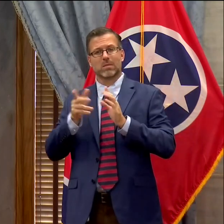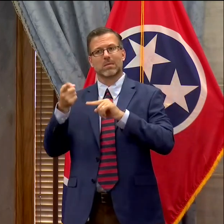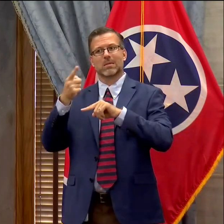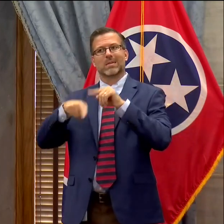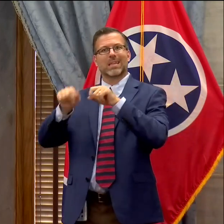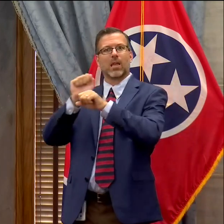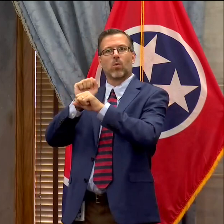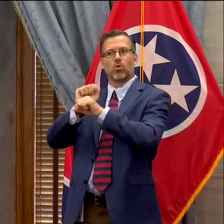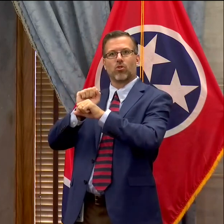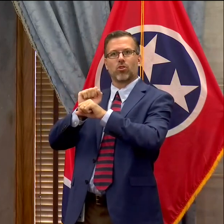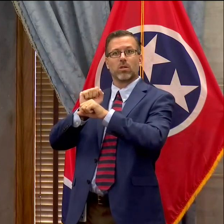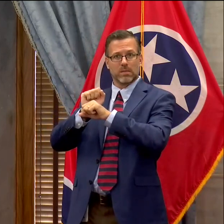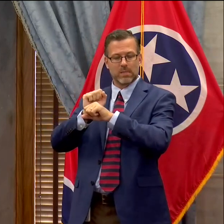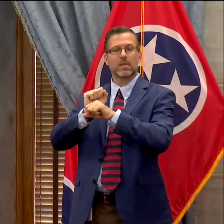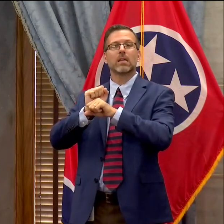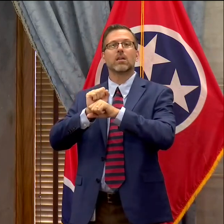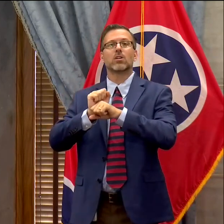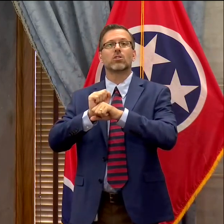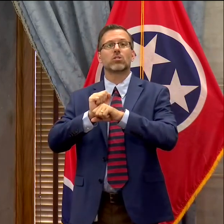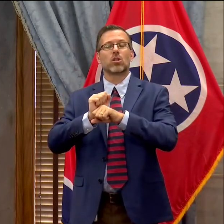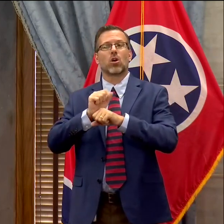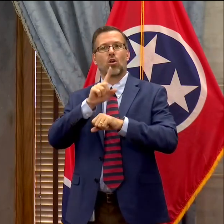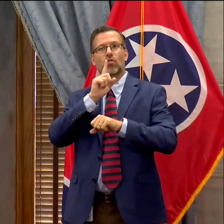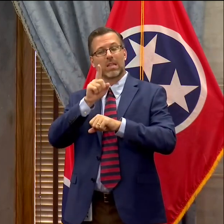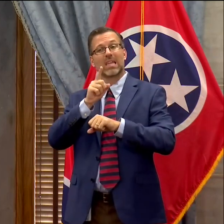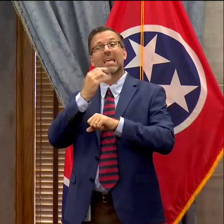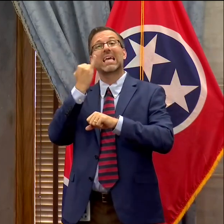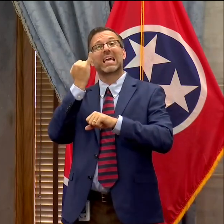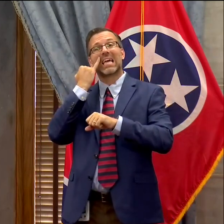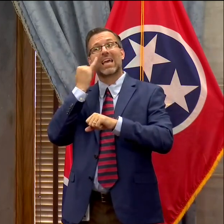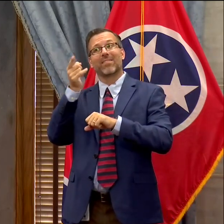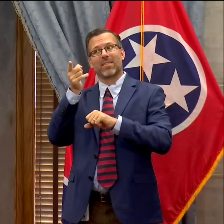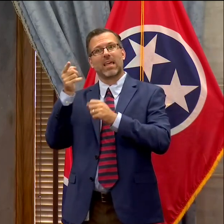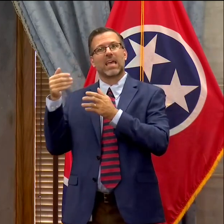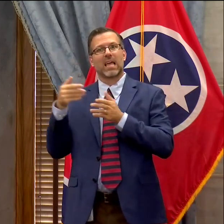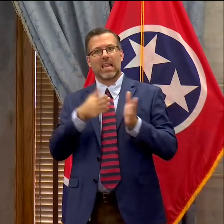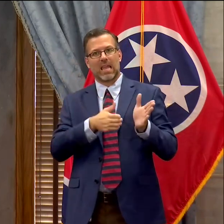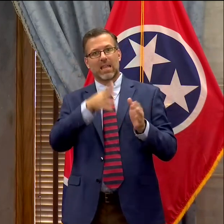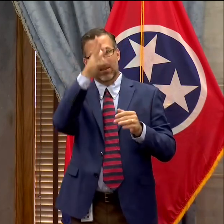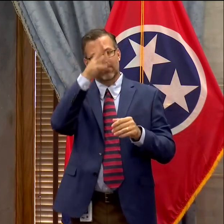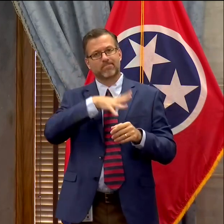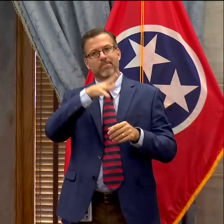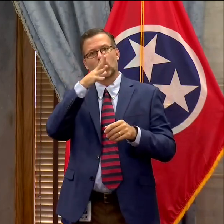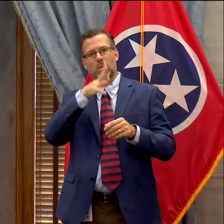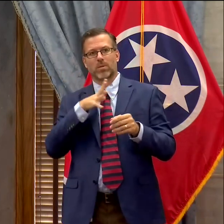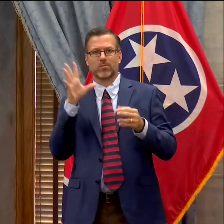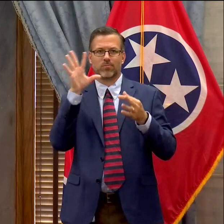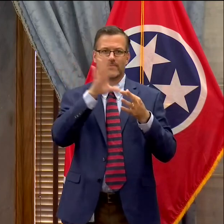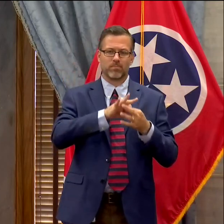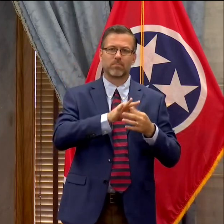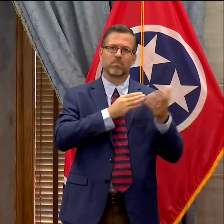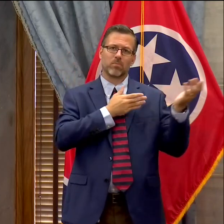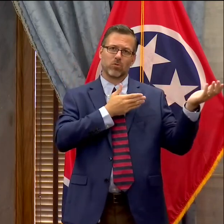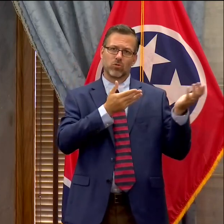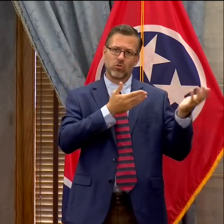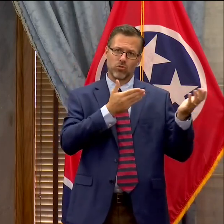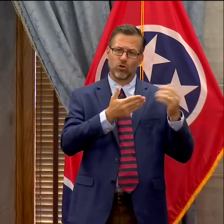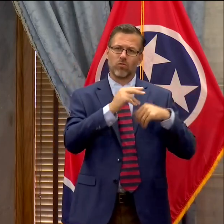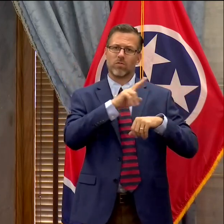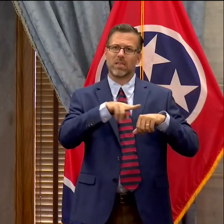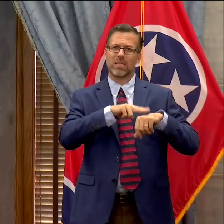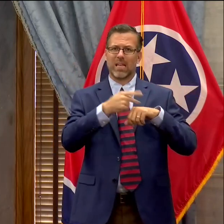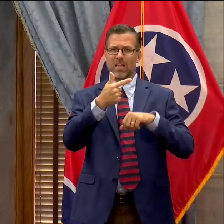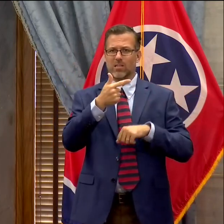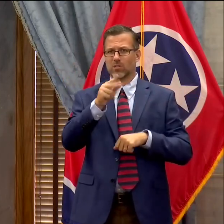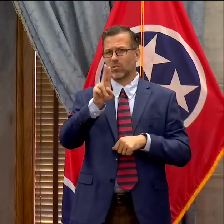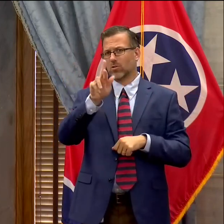those employers. So our employers are a tremendous partner in allowing our men and women to serve. And I think as a state where we lead by